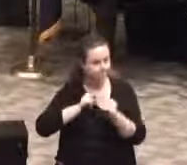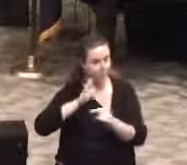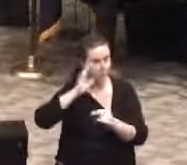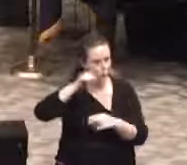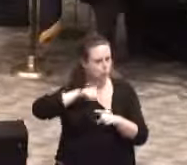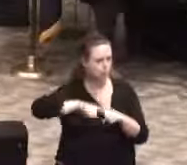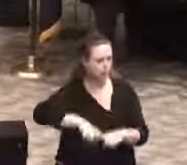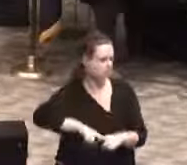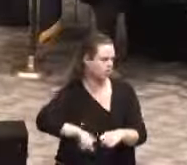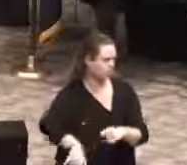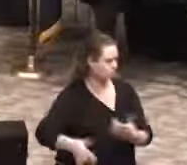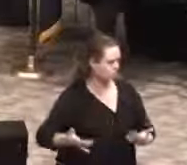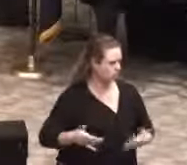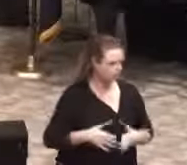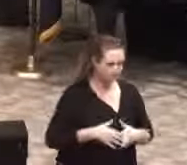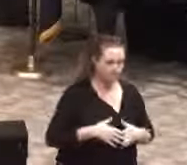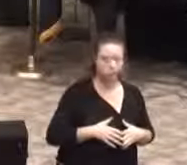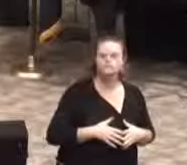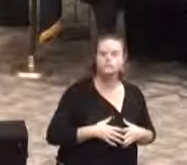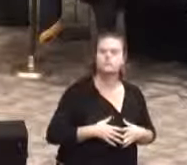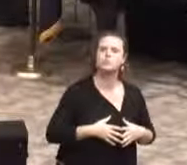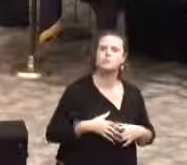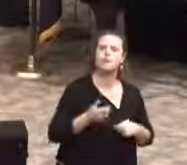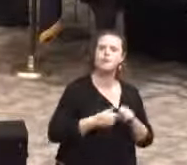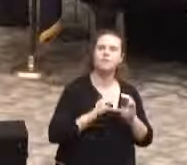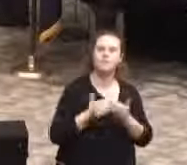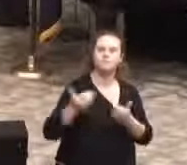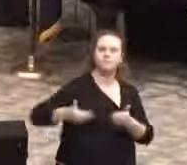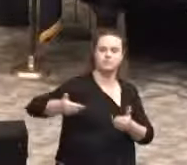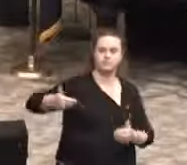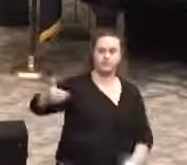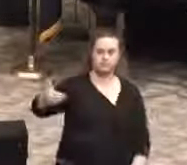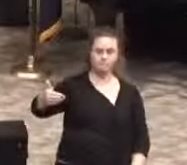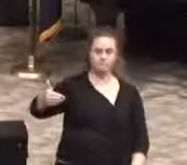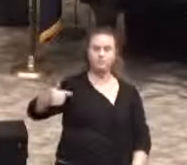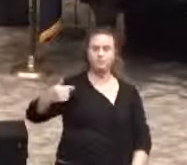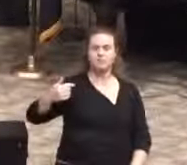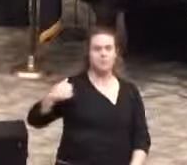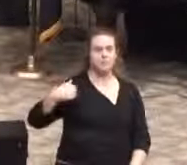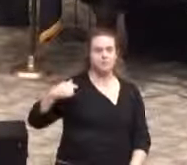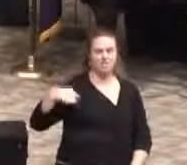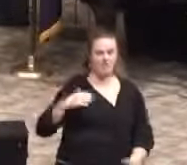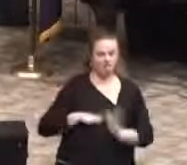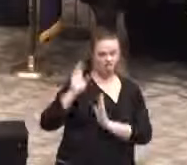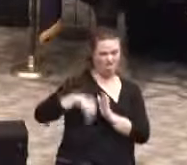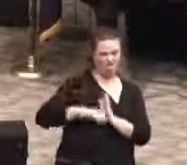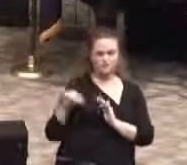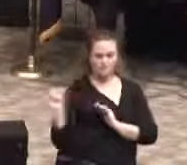our future. Just as every class before us, we had our ups and downs.